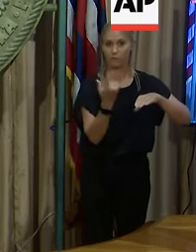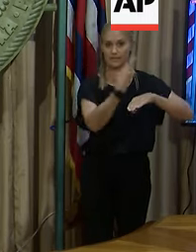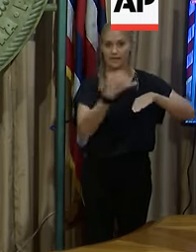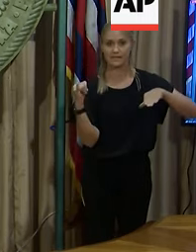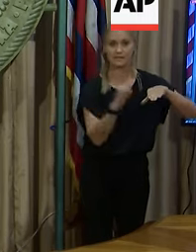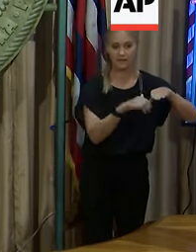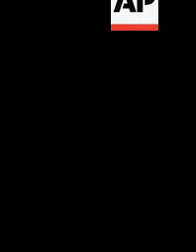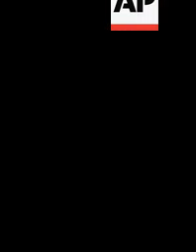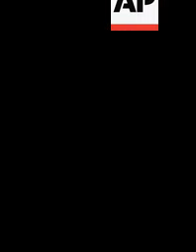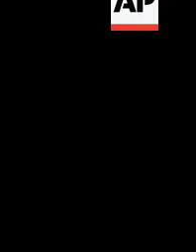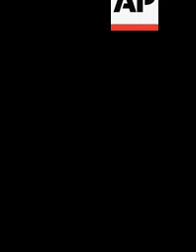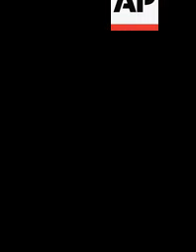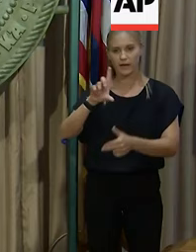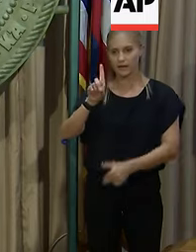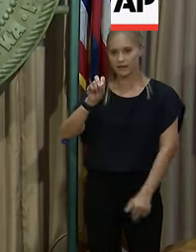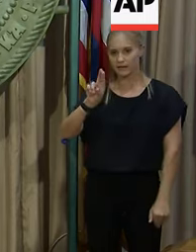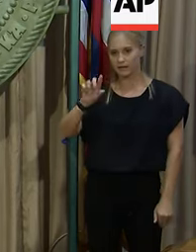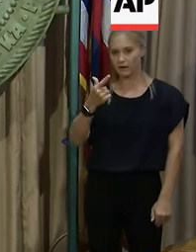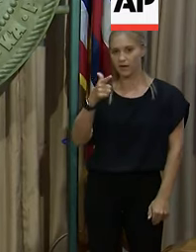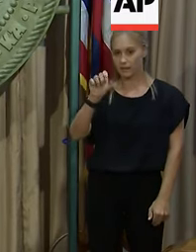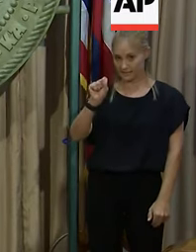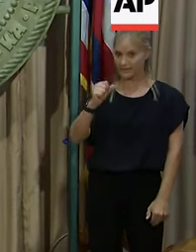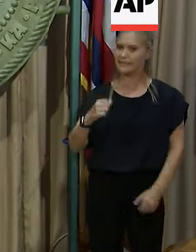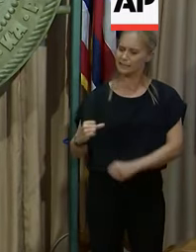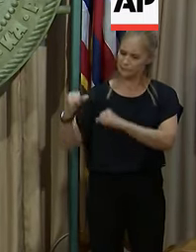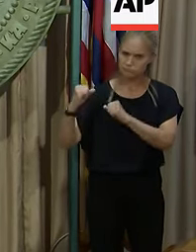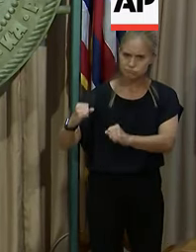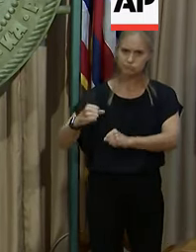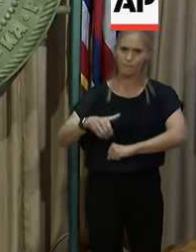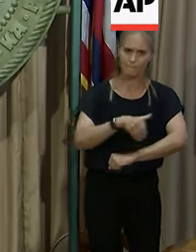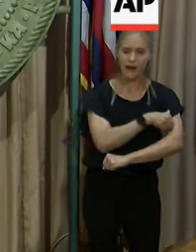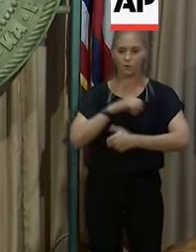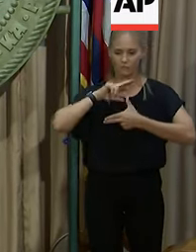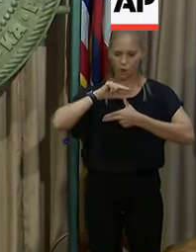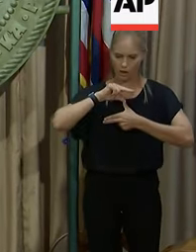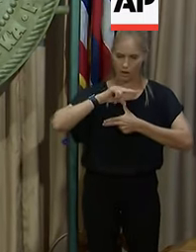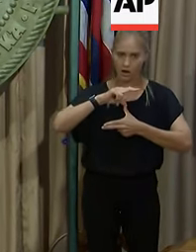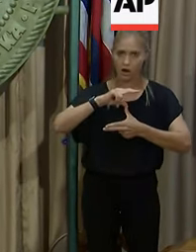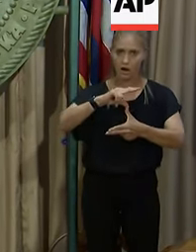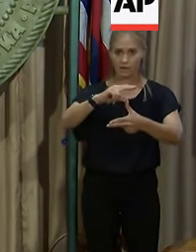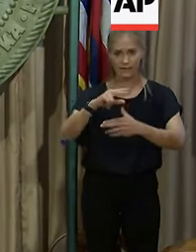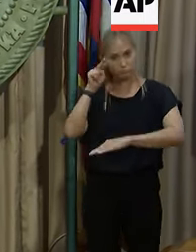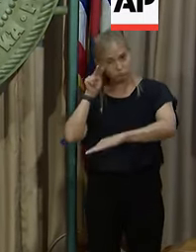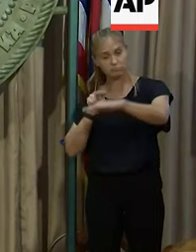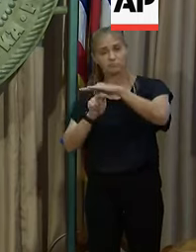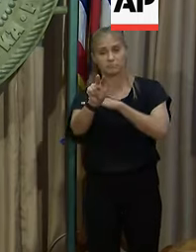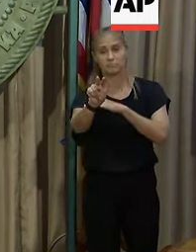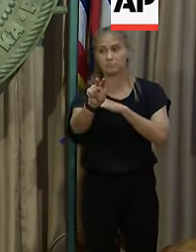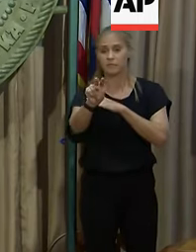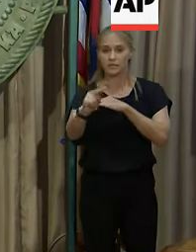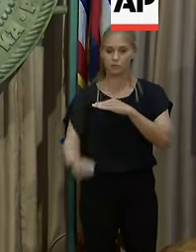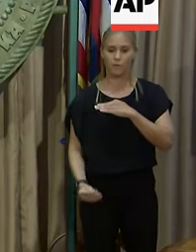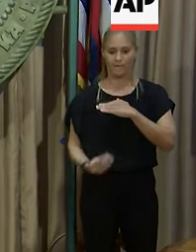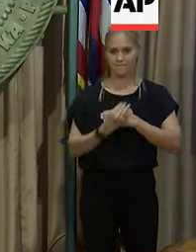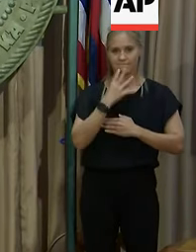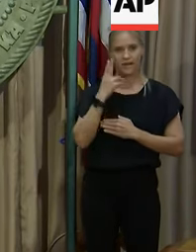supplies. It is a powerful storm that is forecasted to affect